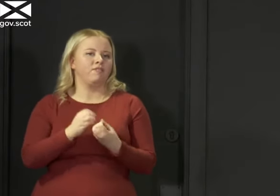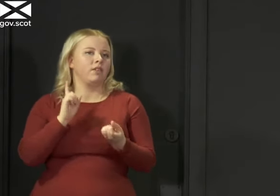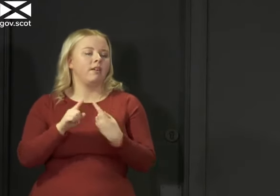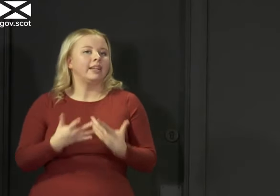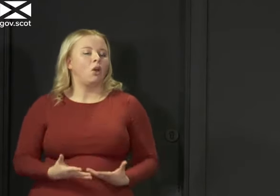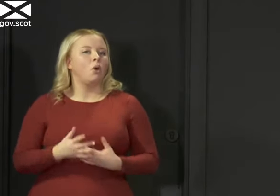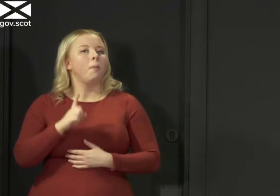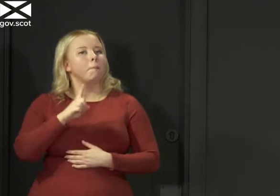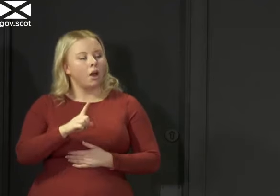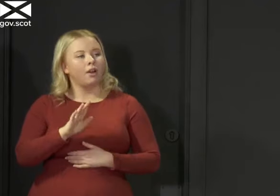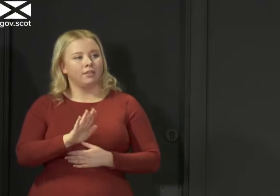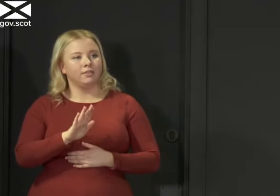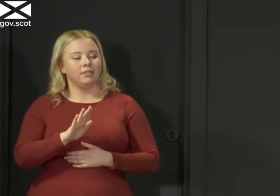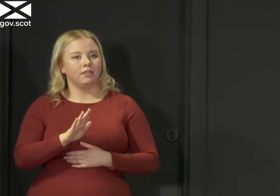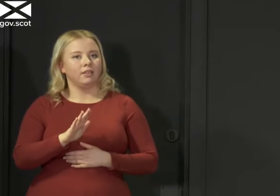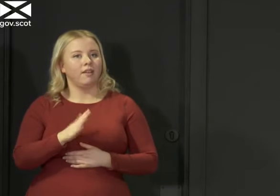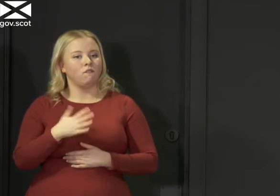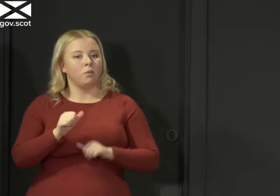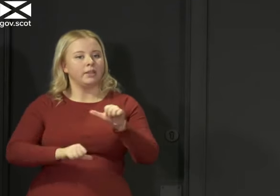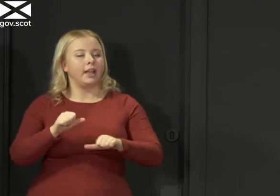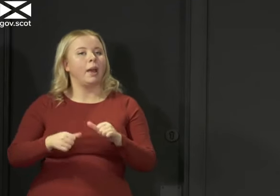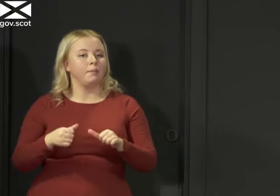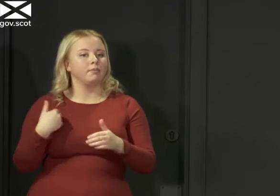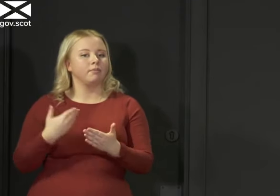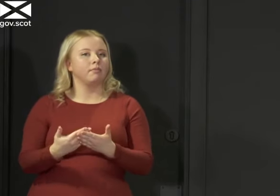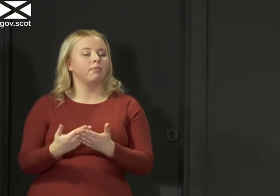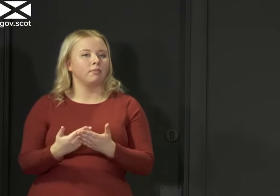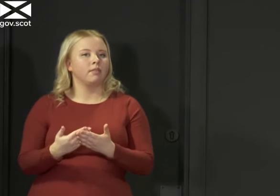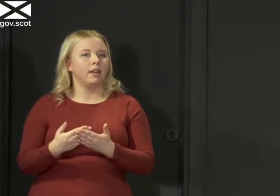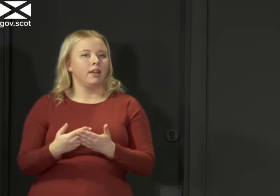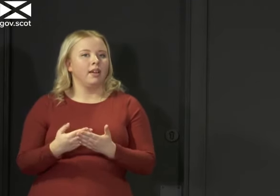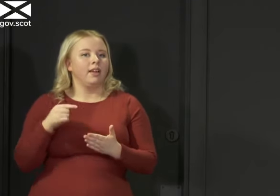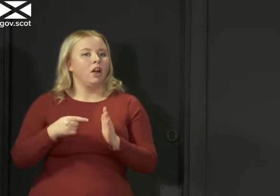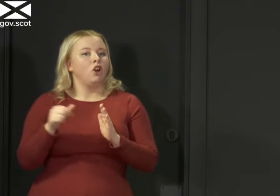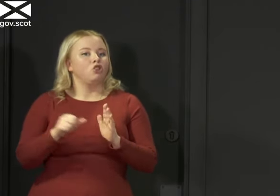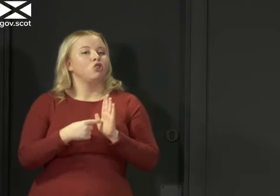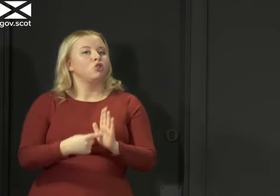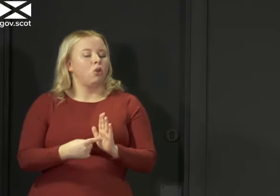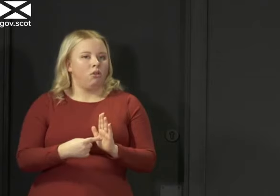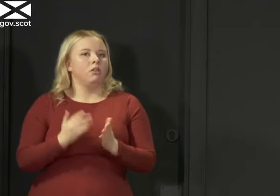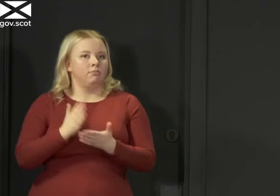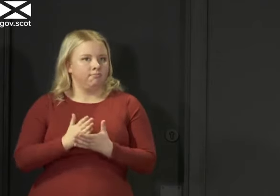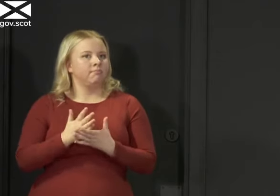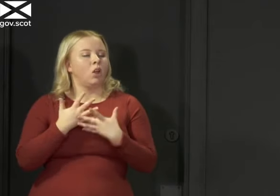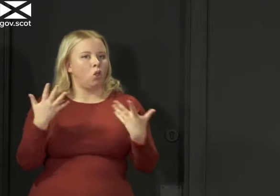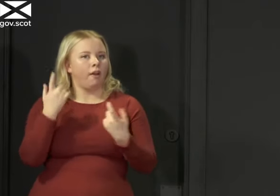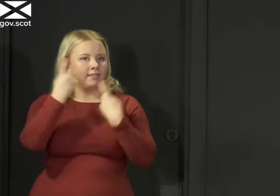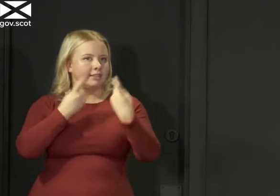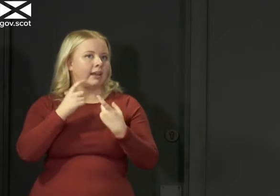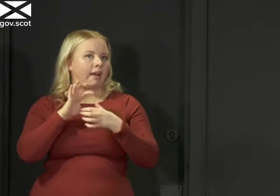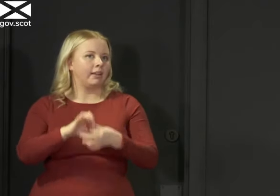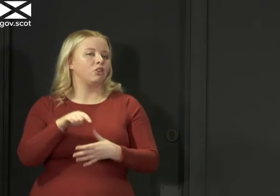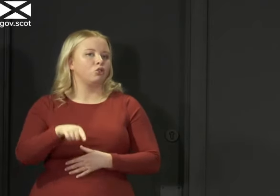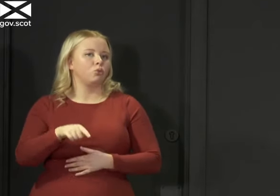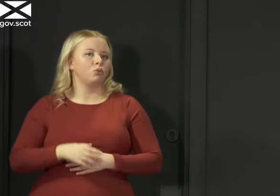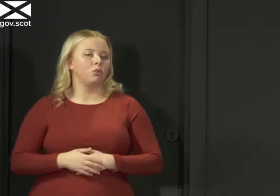right now but take it from the steps that are being taken that that should be an indication that there is real concern there and we want to make